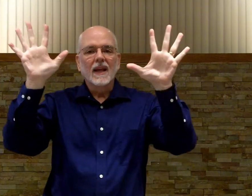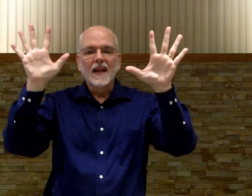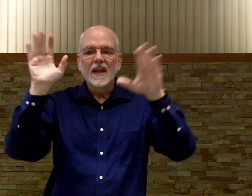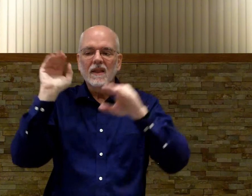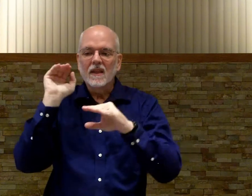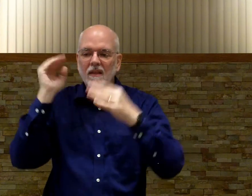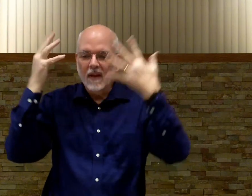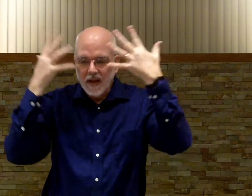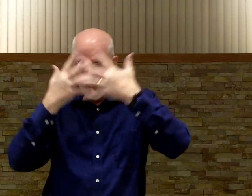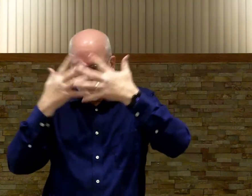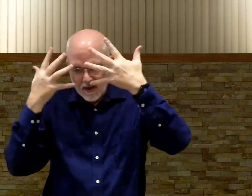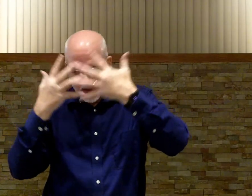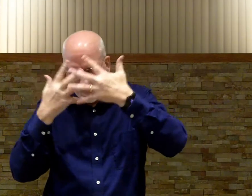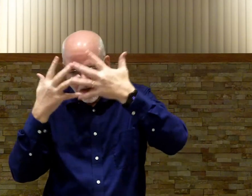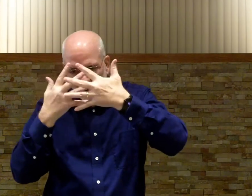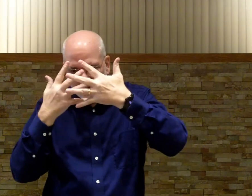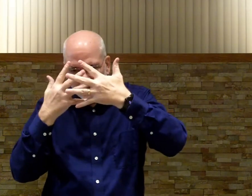in the night in the darkness